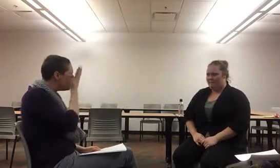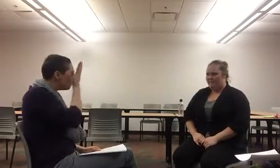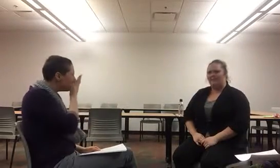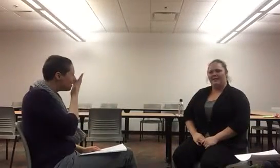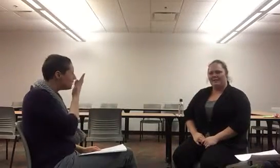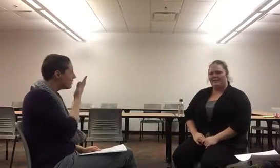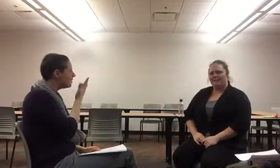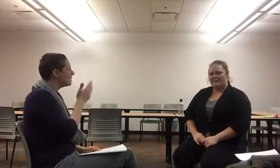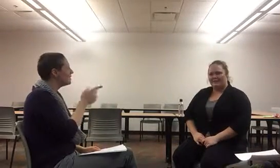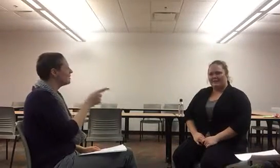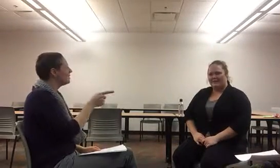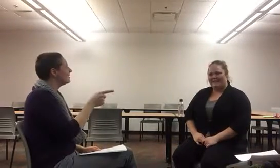I thought you looked familiar.